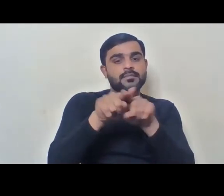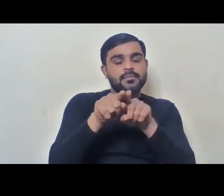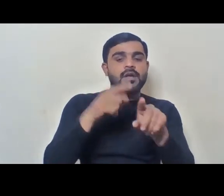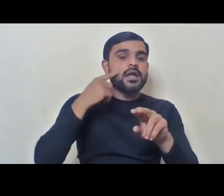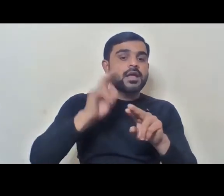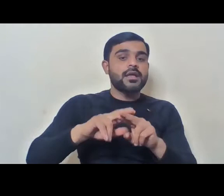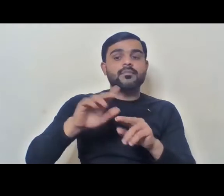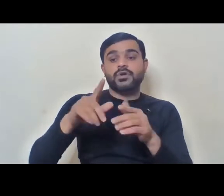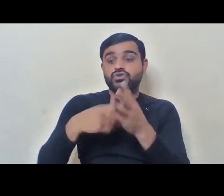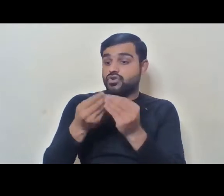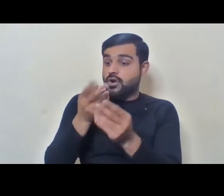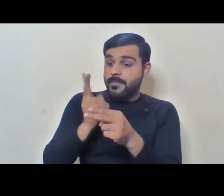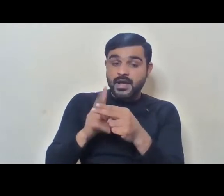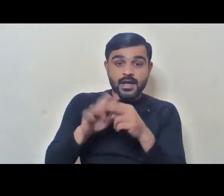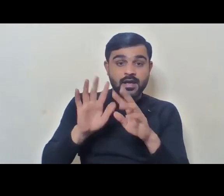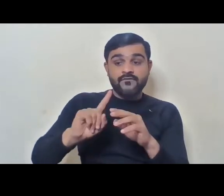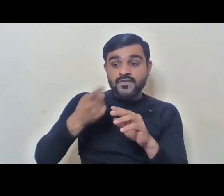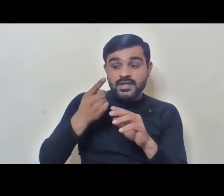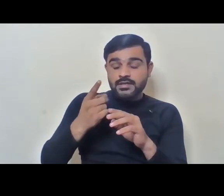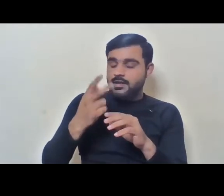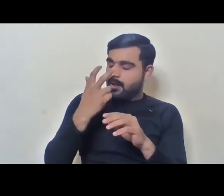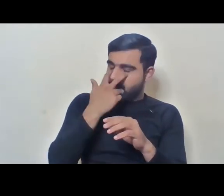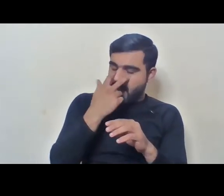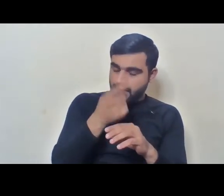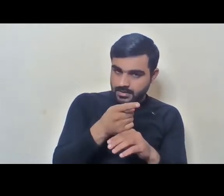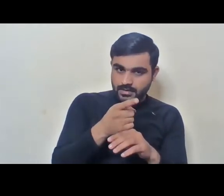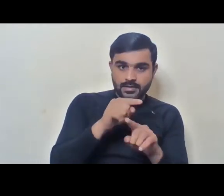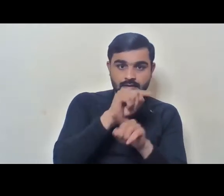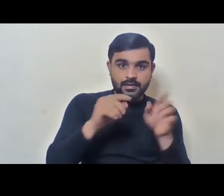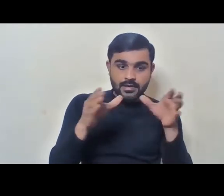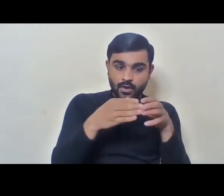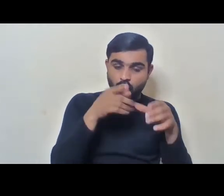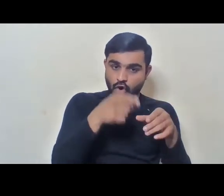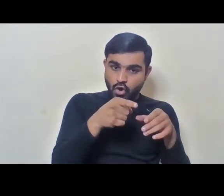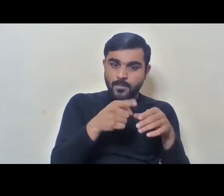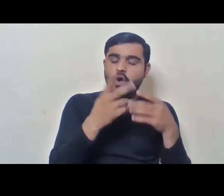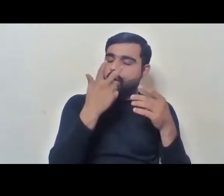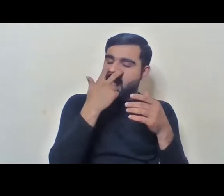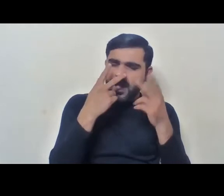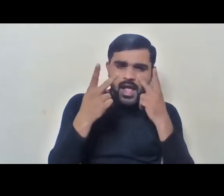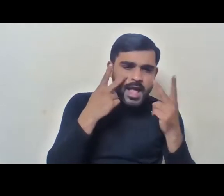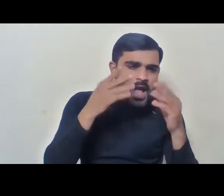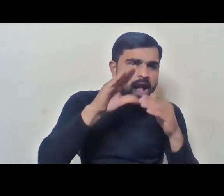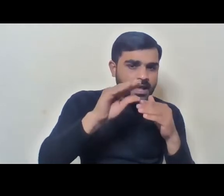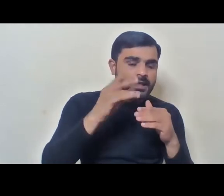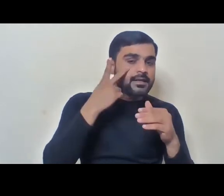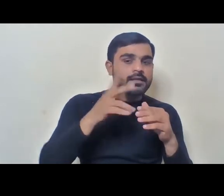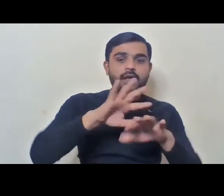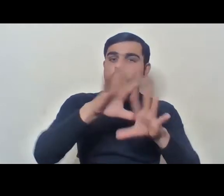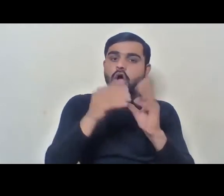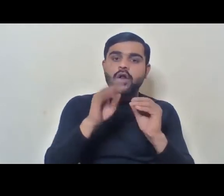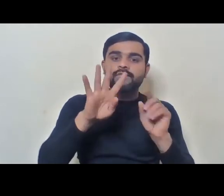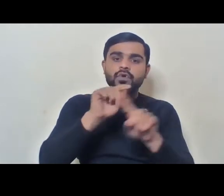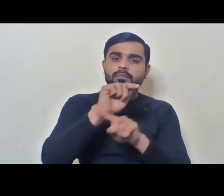a post available, which is the first in line, that is for person with blindness and low vision. how are all this, you know, this 4%